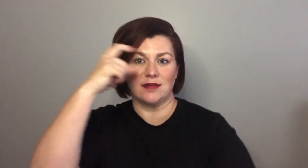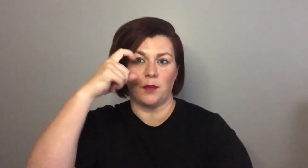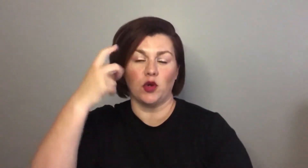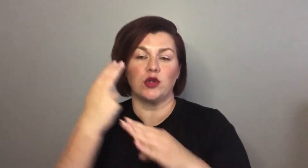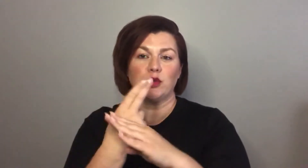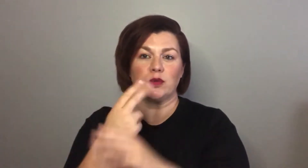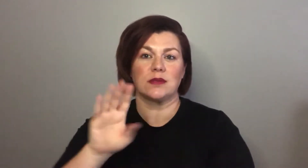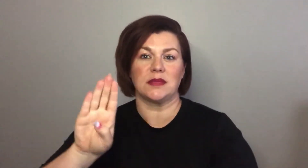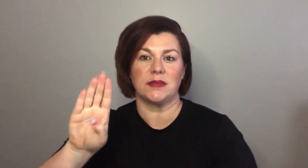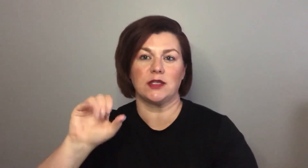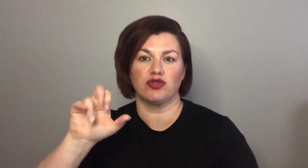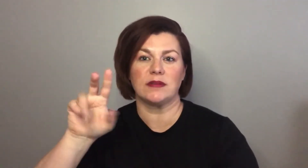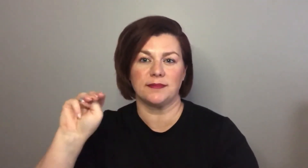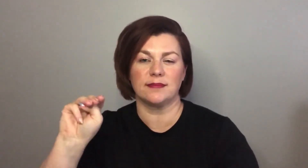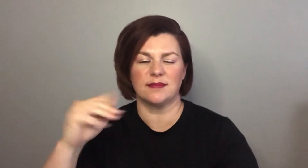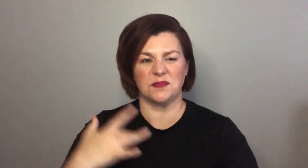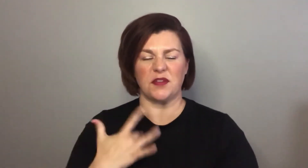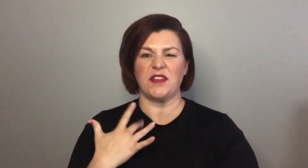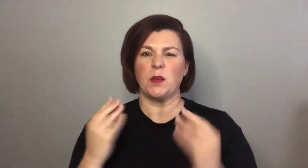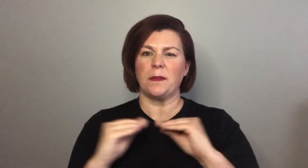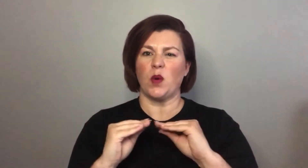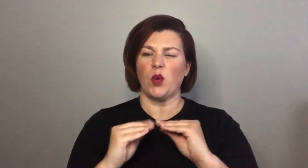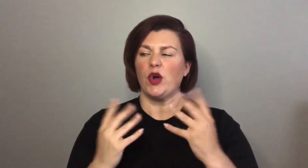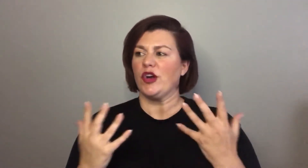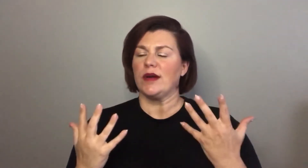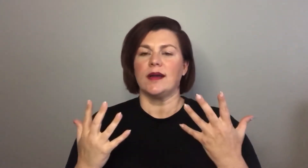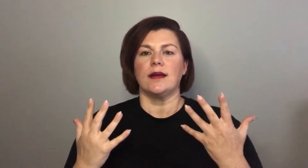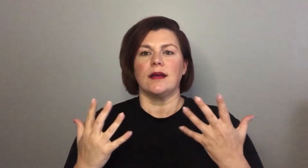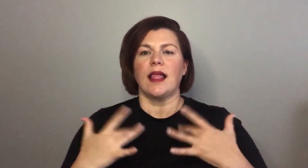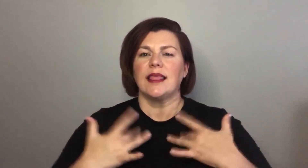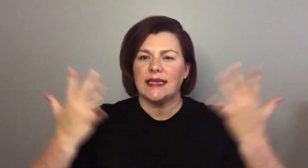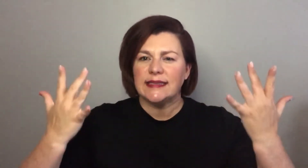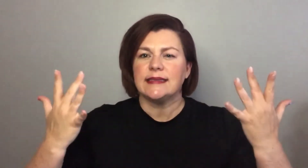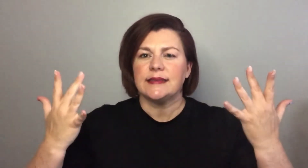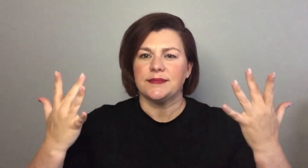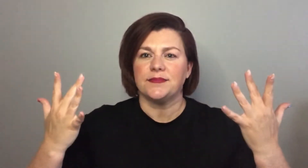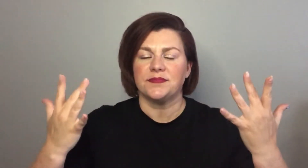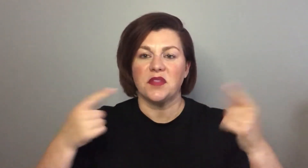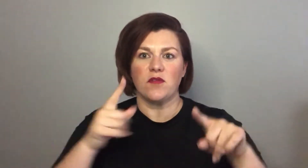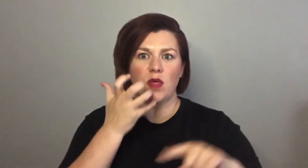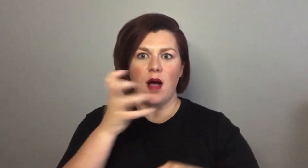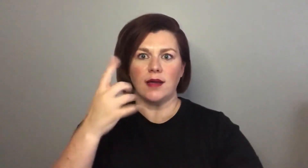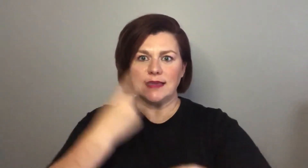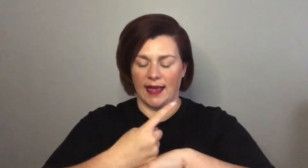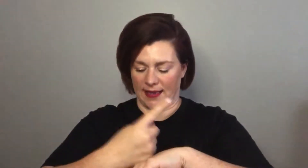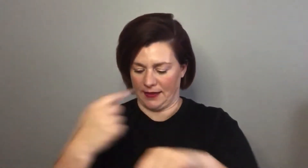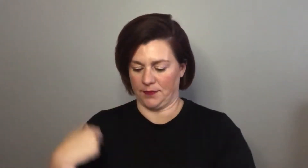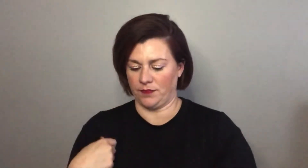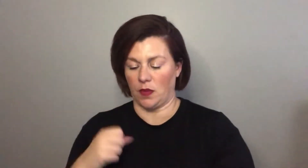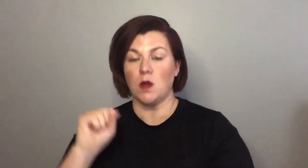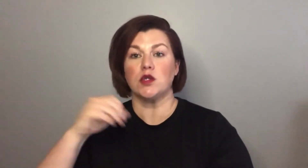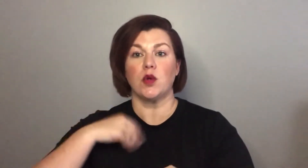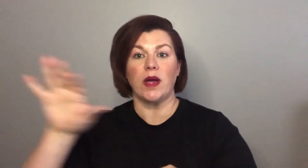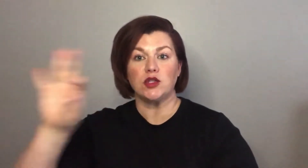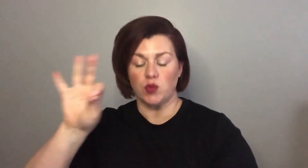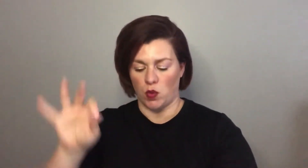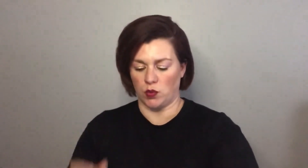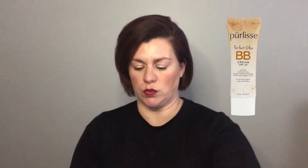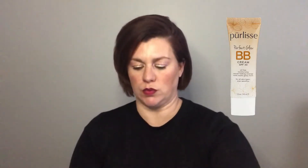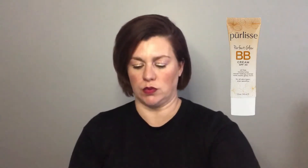I really like to use BB creams during the summer time it feels more lightweight uh for those hot days you know so